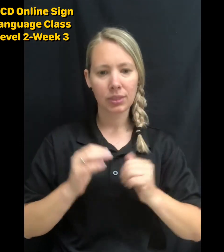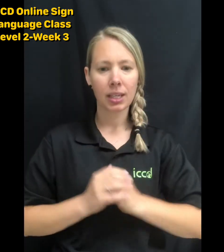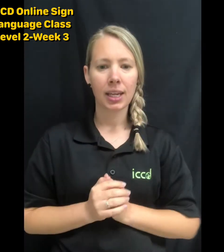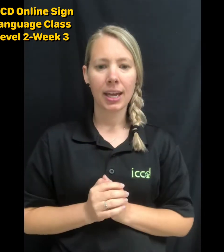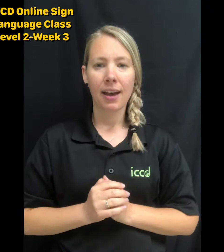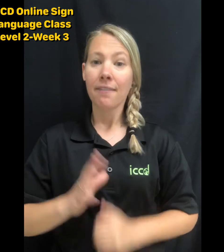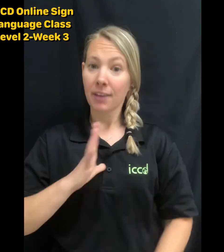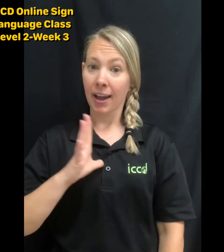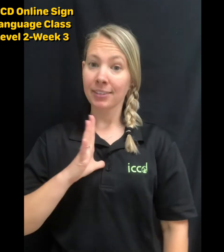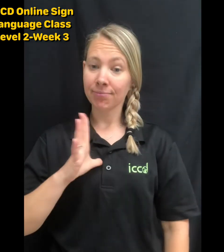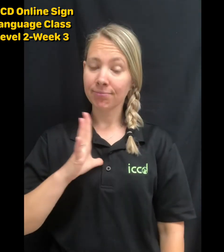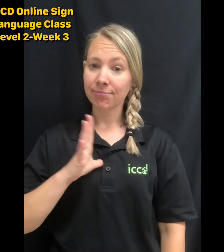Fine.